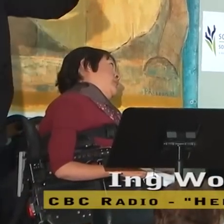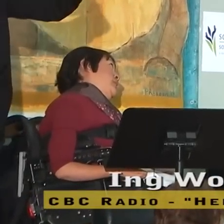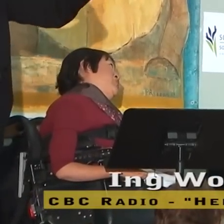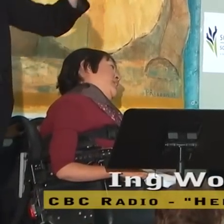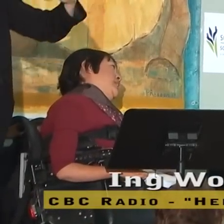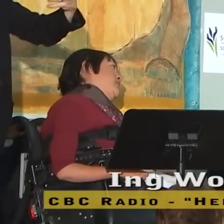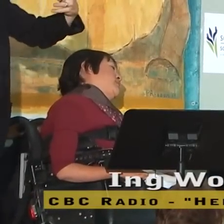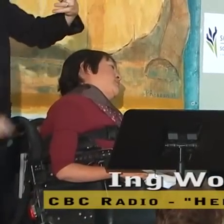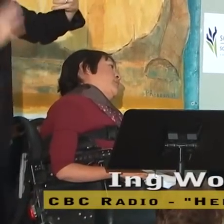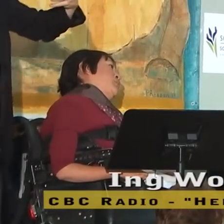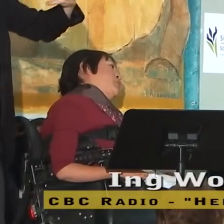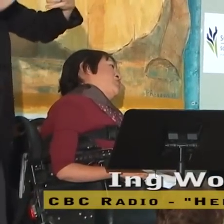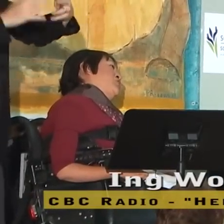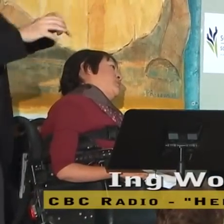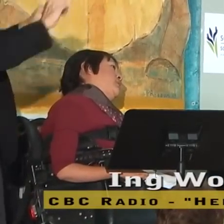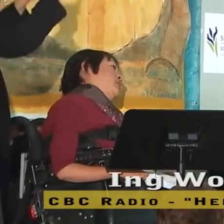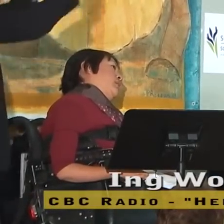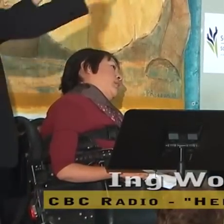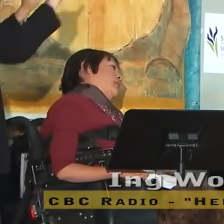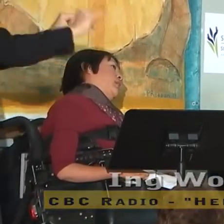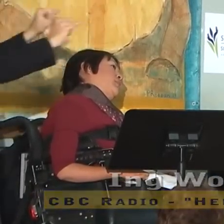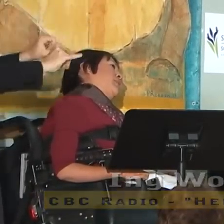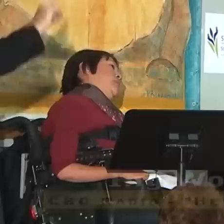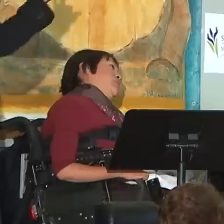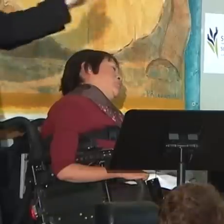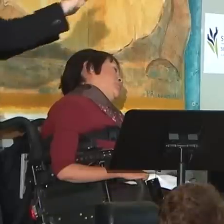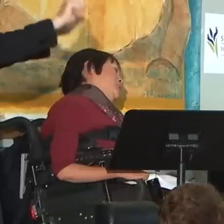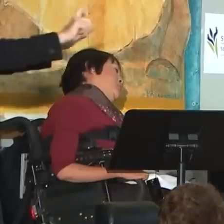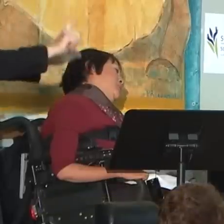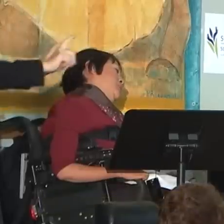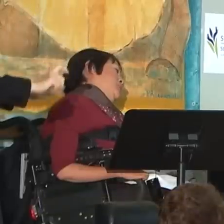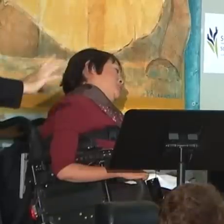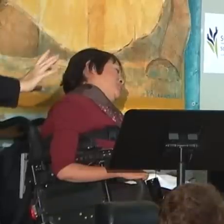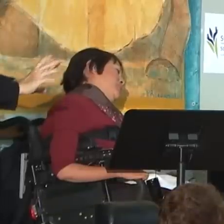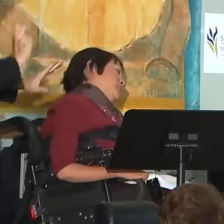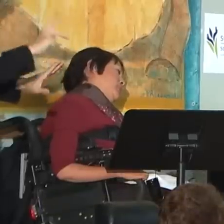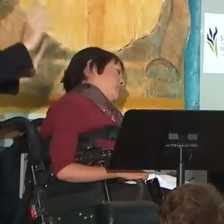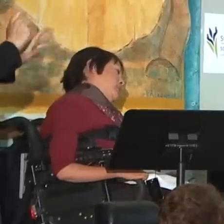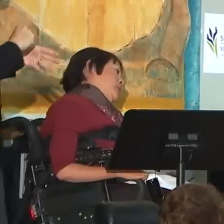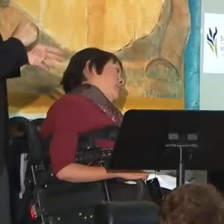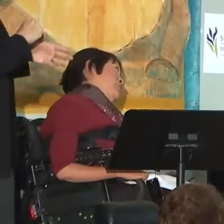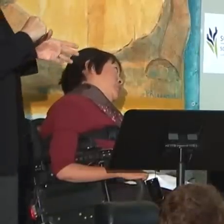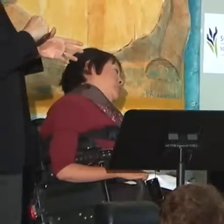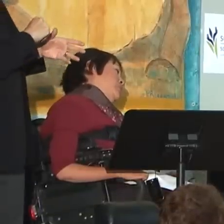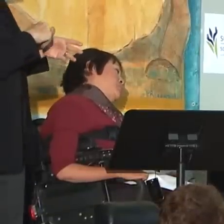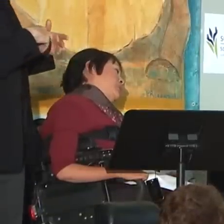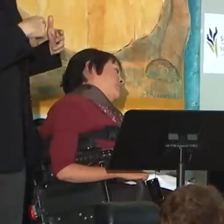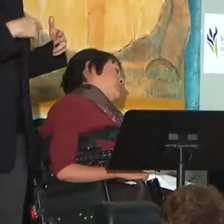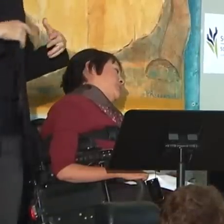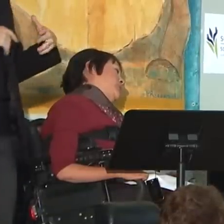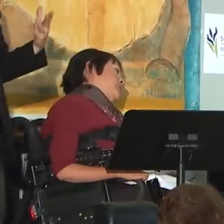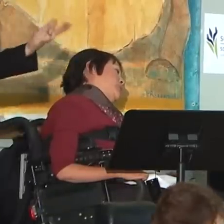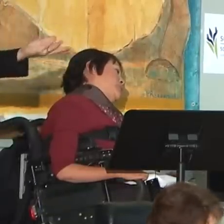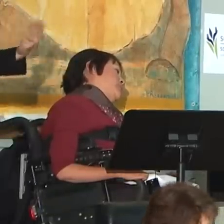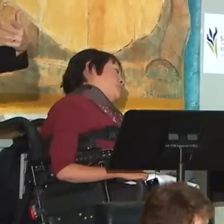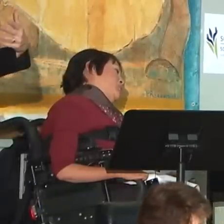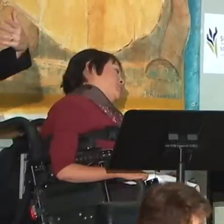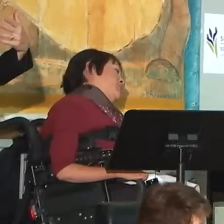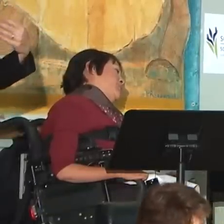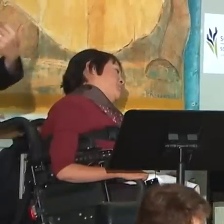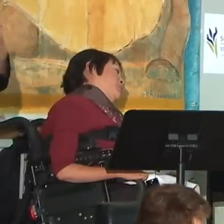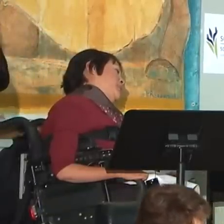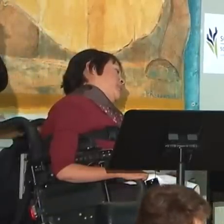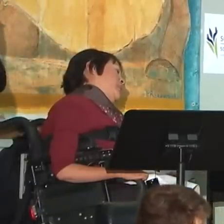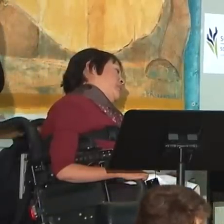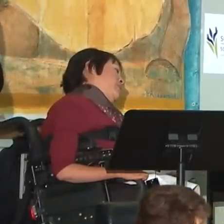asking each candidate the same question. And then the floor will be open to you. Now as you know, province of Ontario is in the